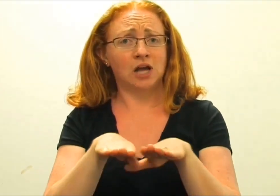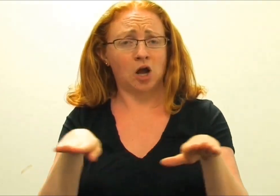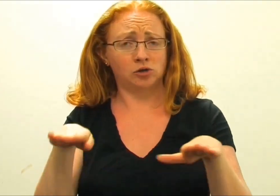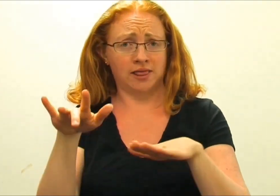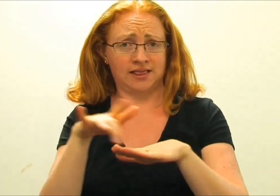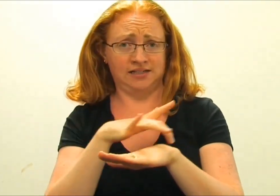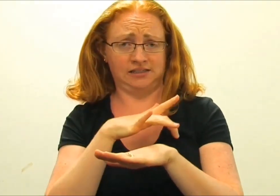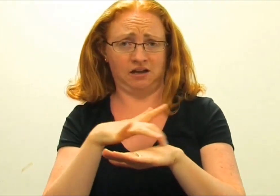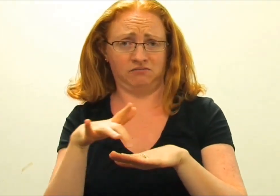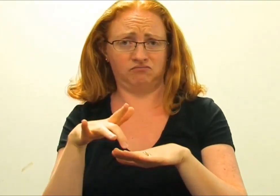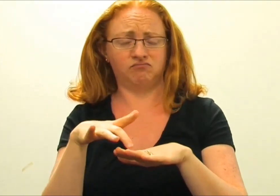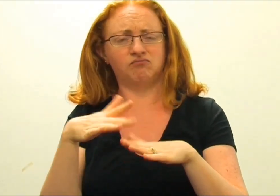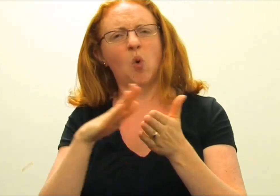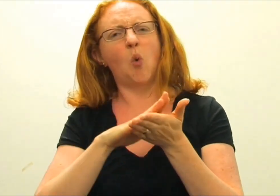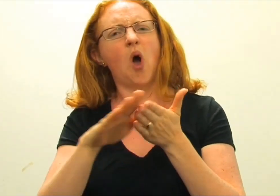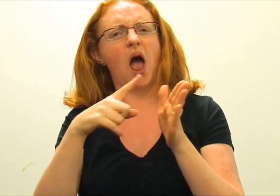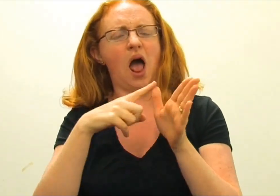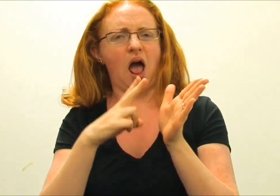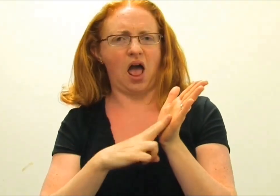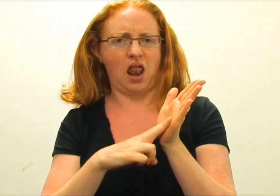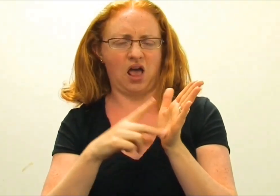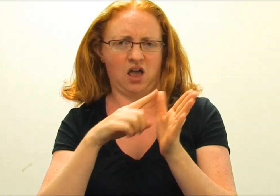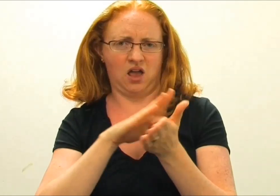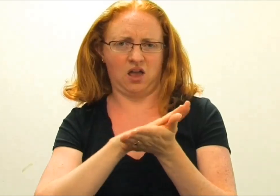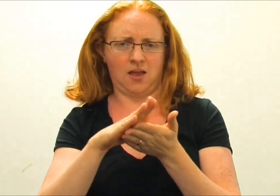Downstage Theatre or the Hannah Playhouse.